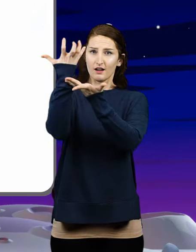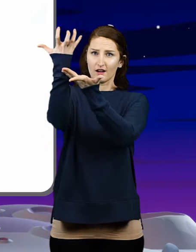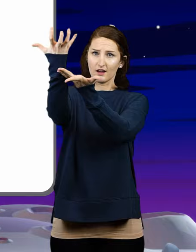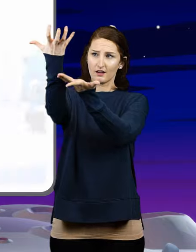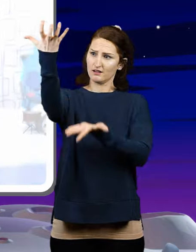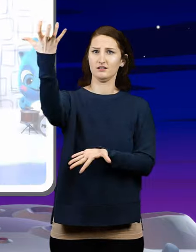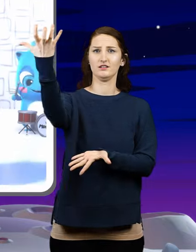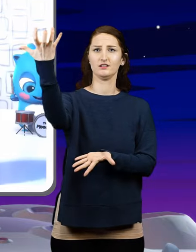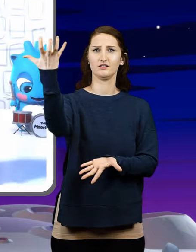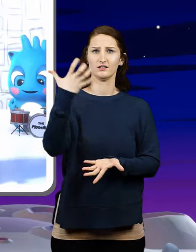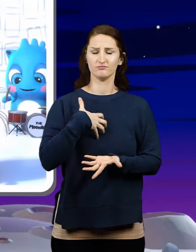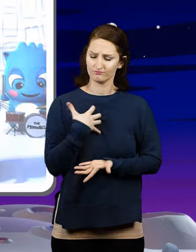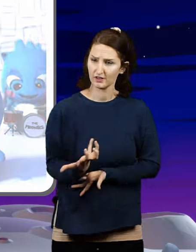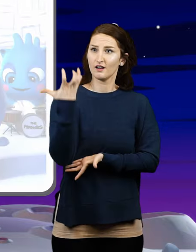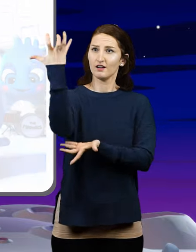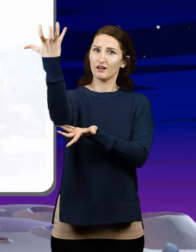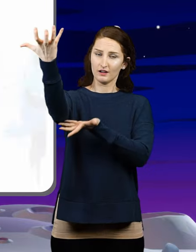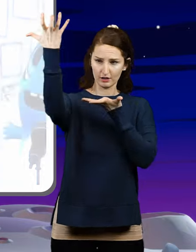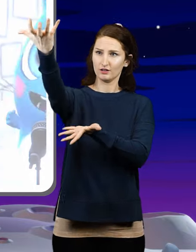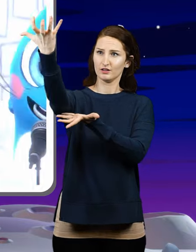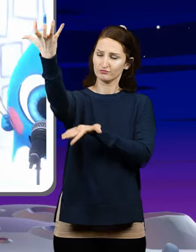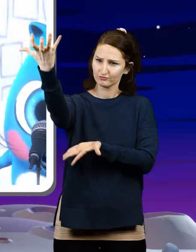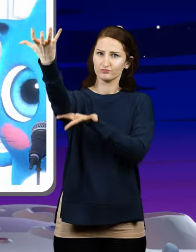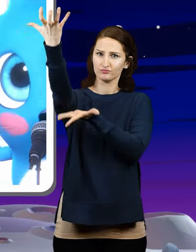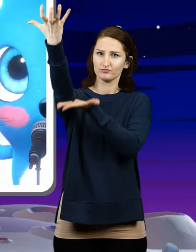Take me on